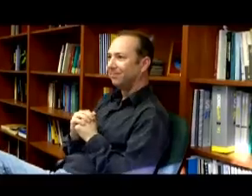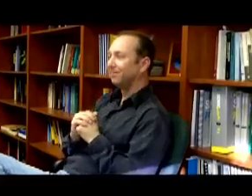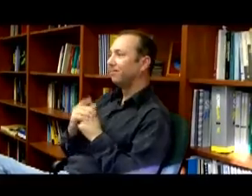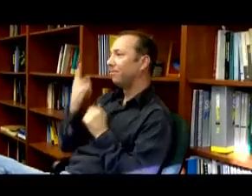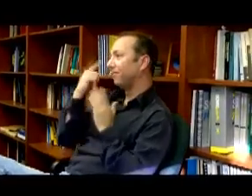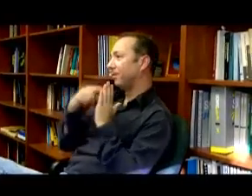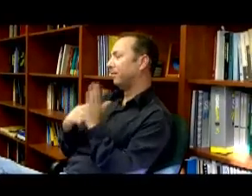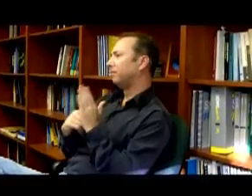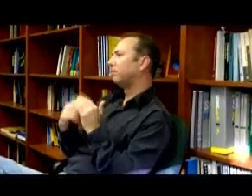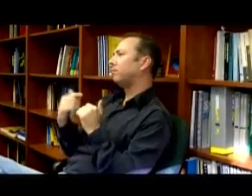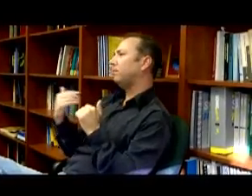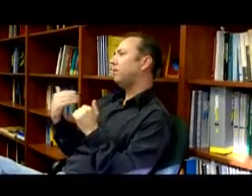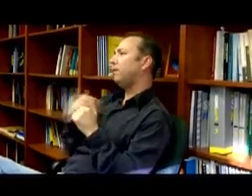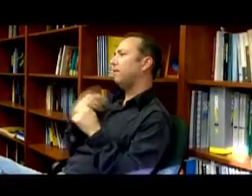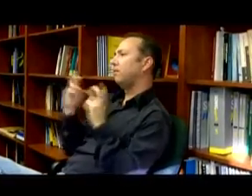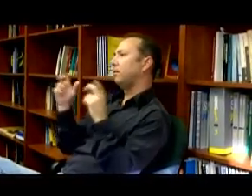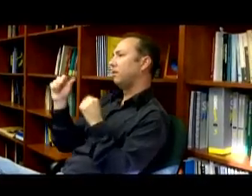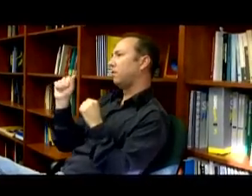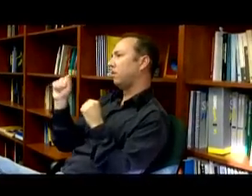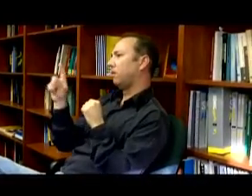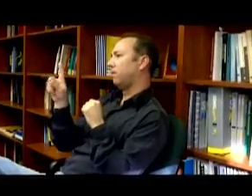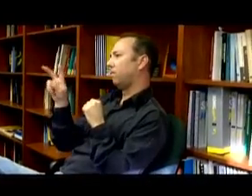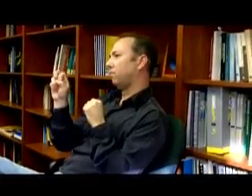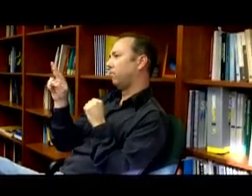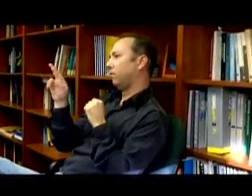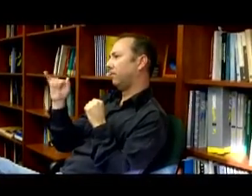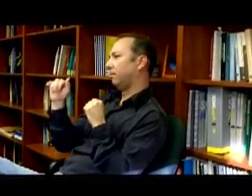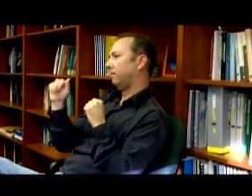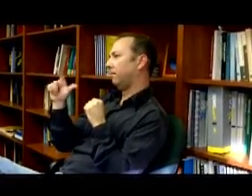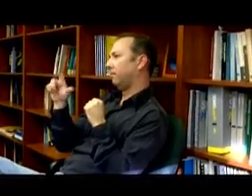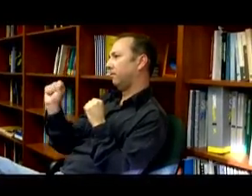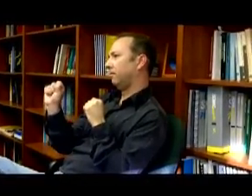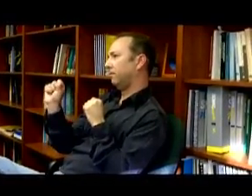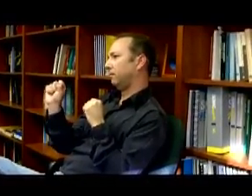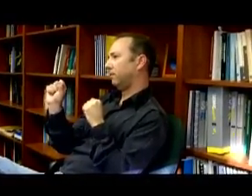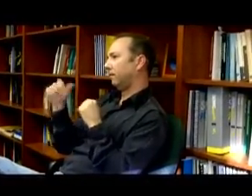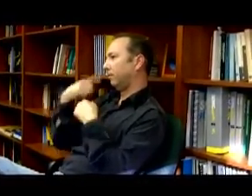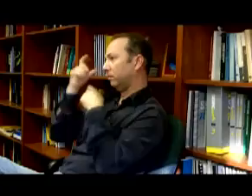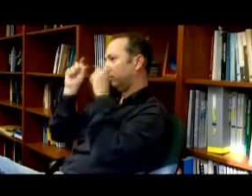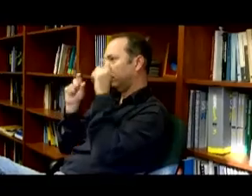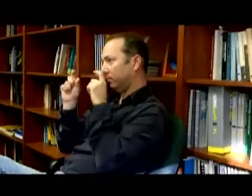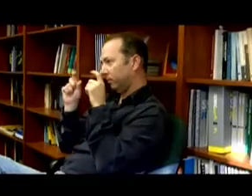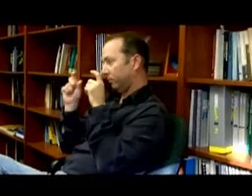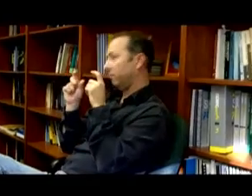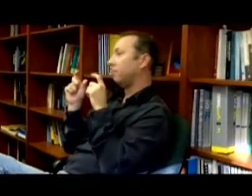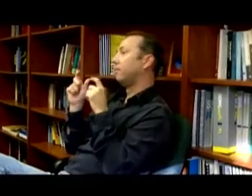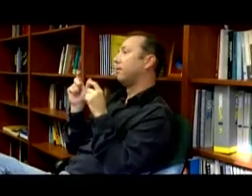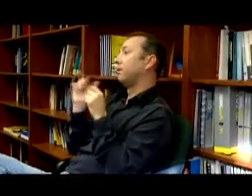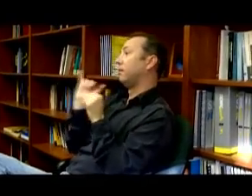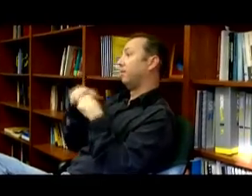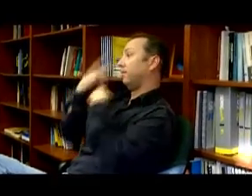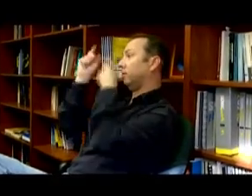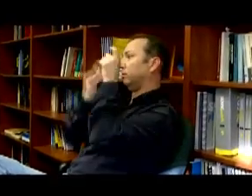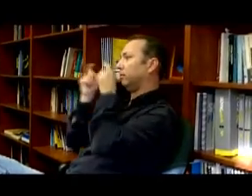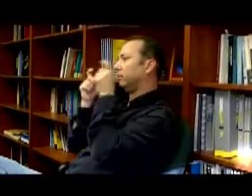the example is of adverbials and adverbial facial